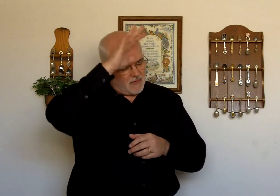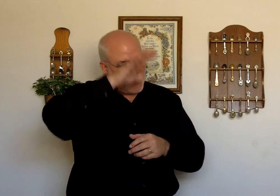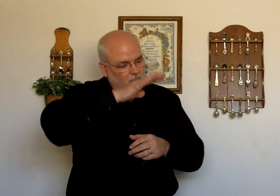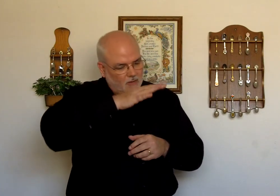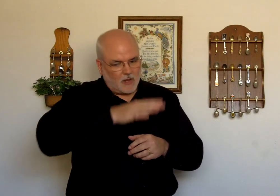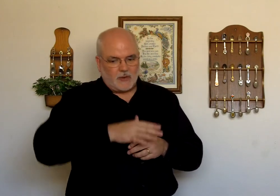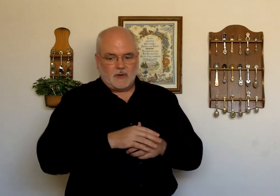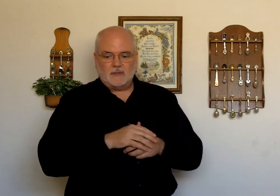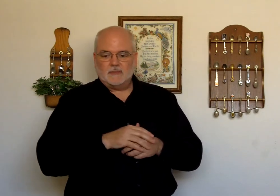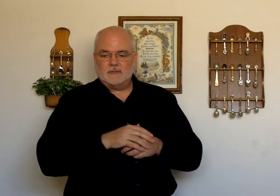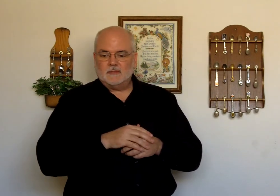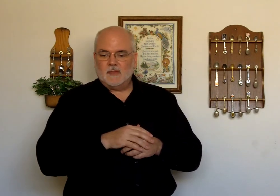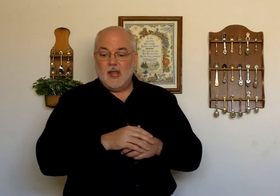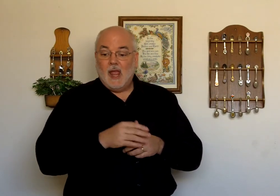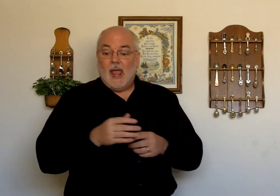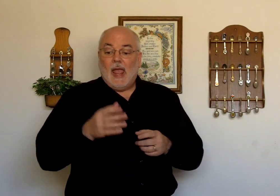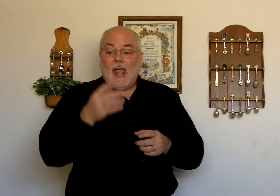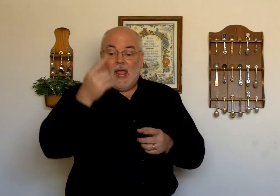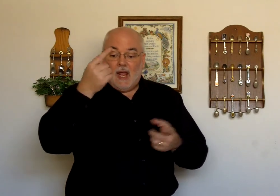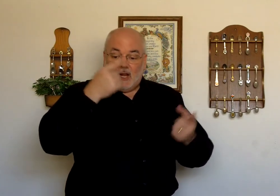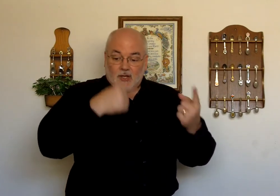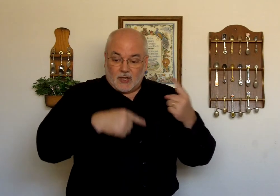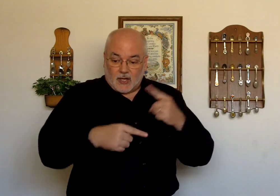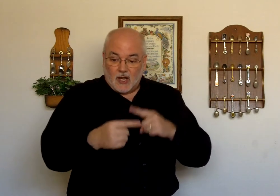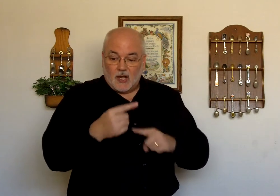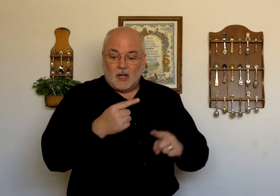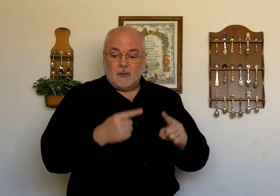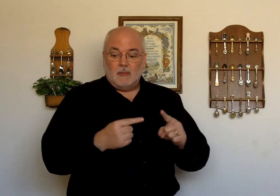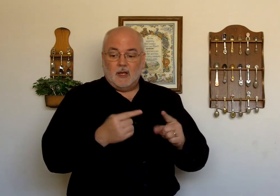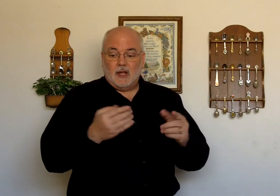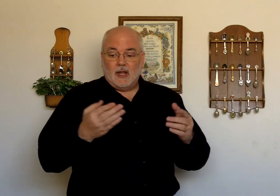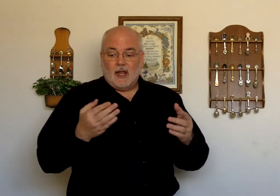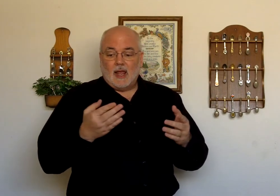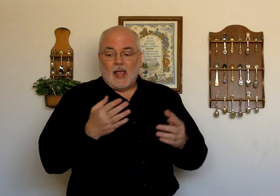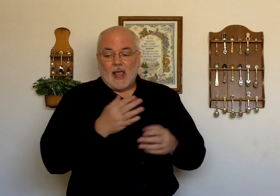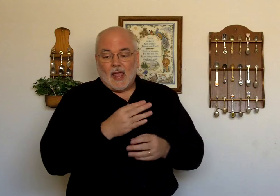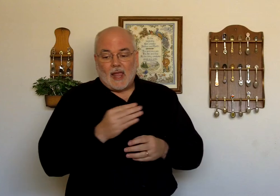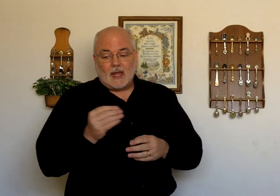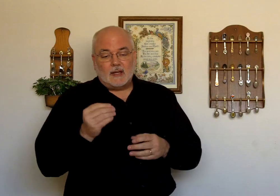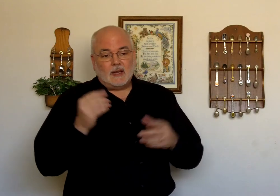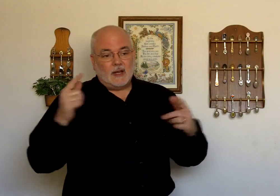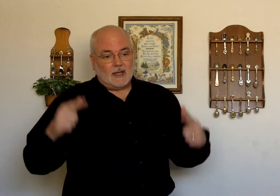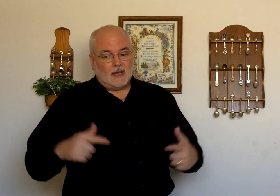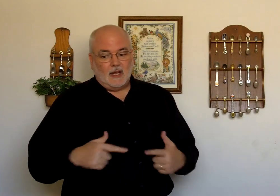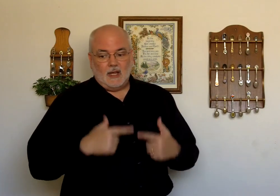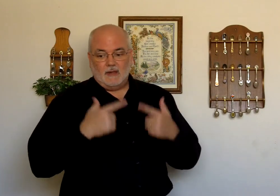father and mother. To come. And. Live.